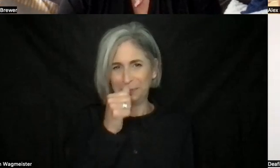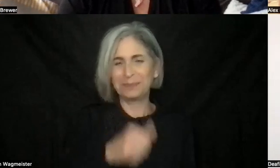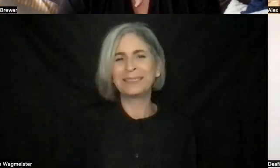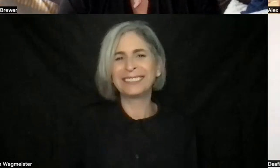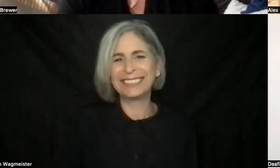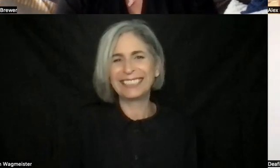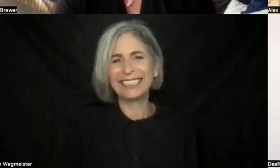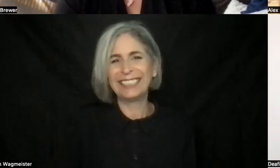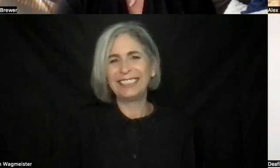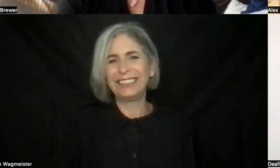said, 3 in the morning.